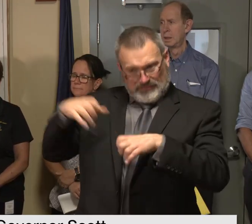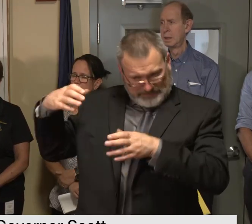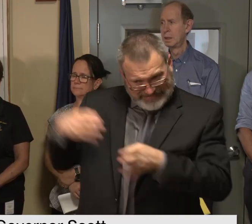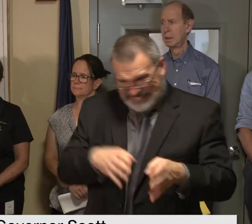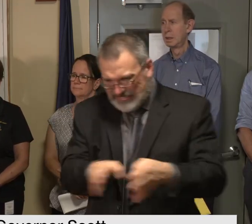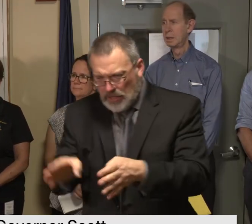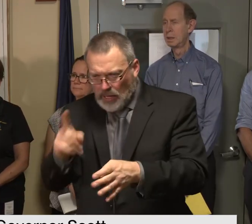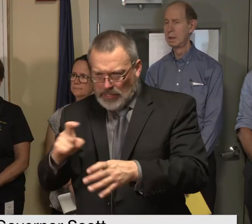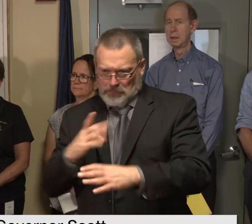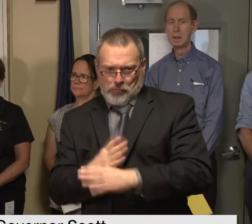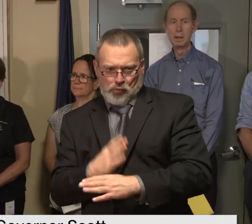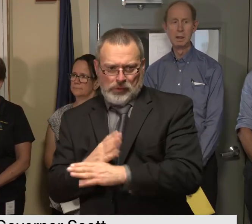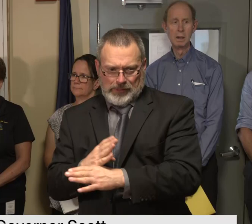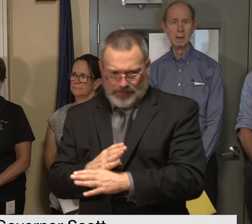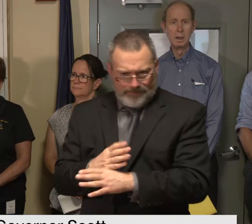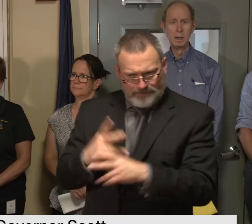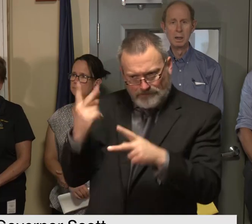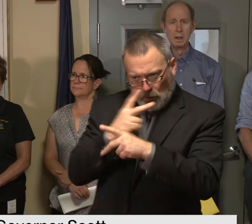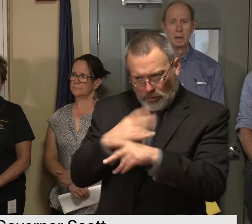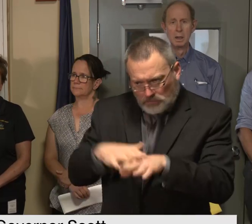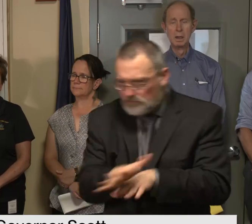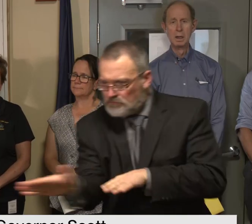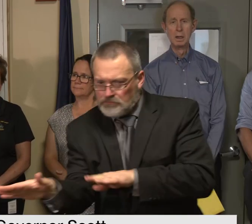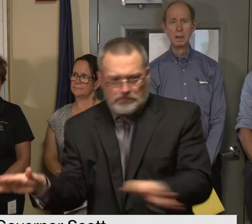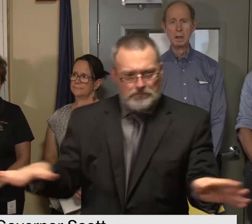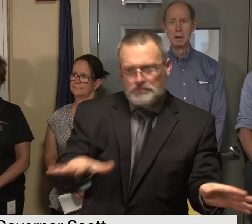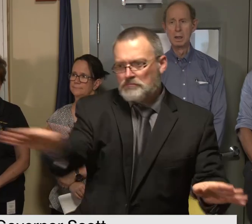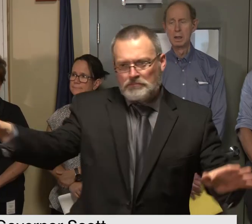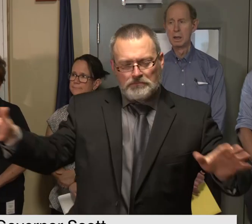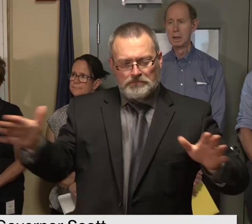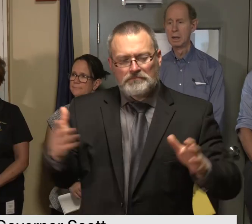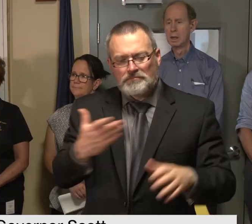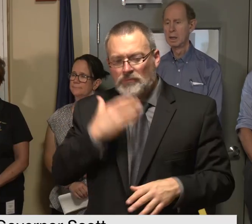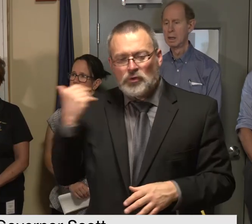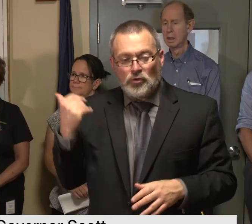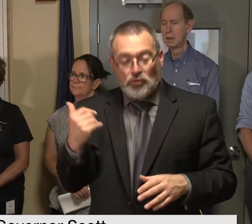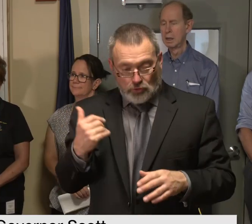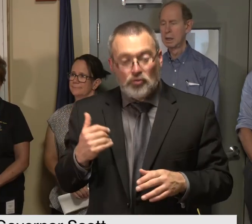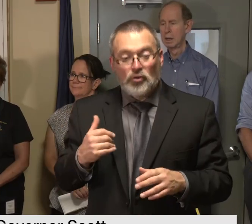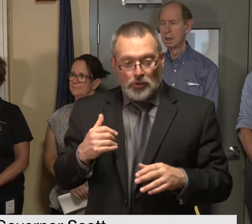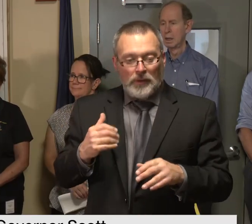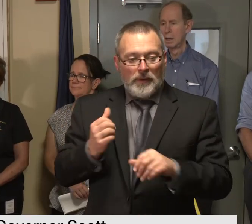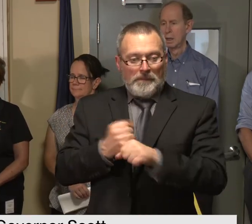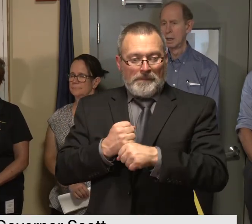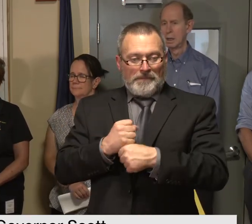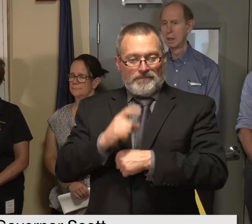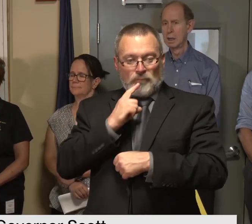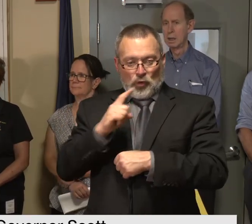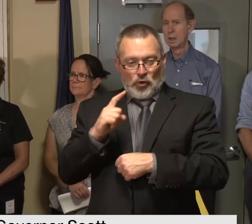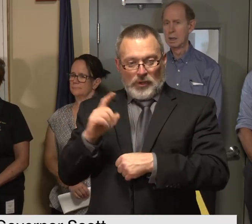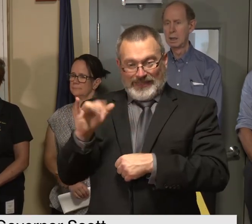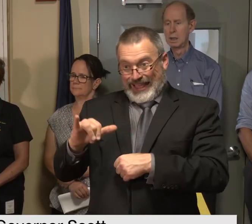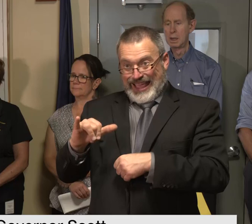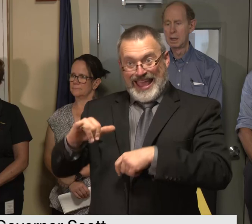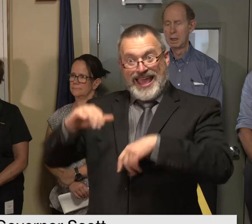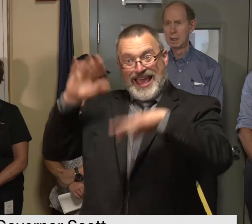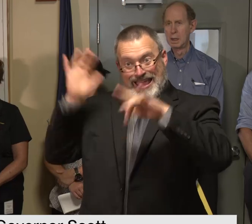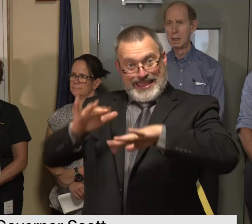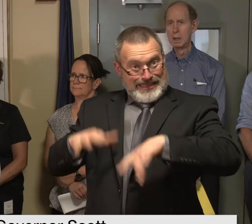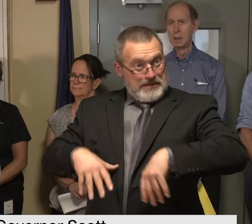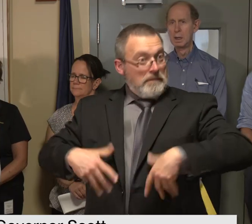water and in some of the communities and making sure that that's all cleaned out after the storm and is